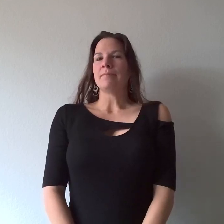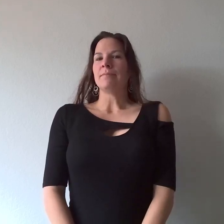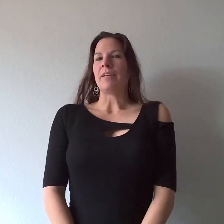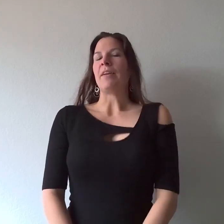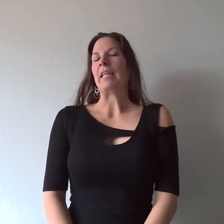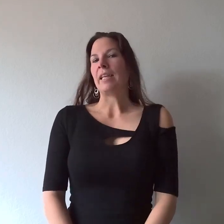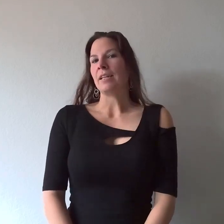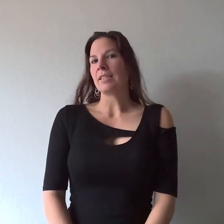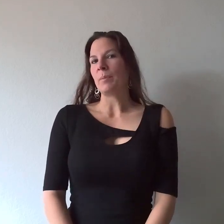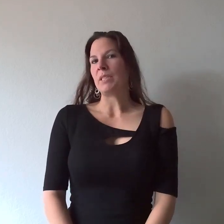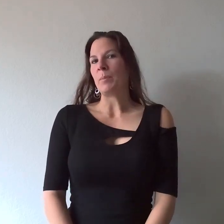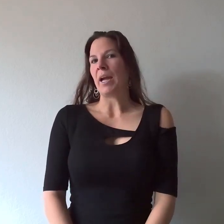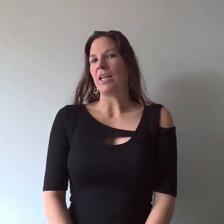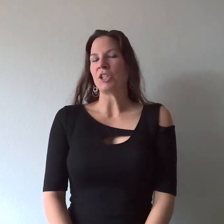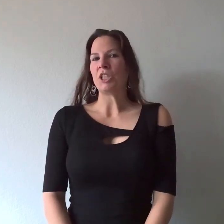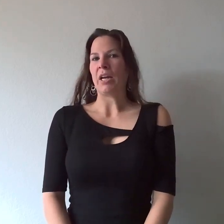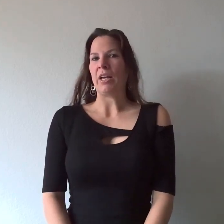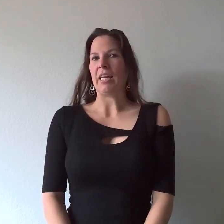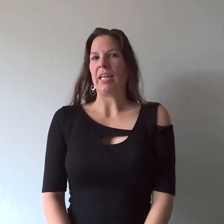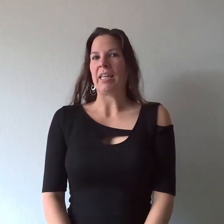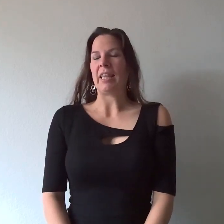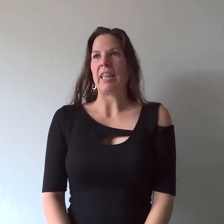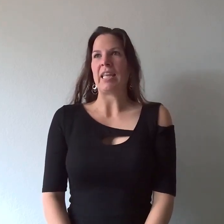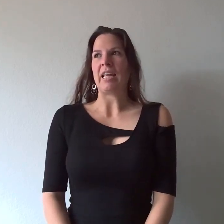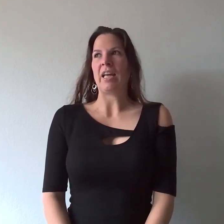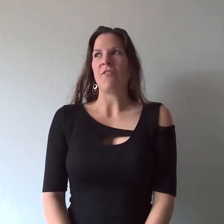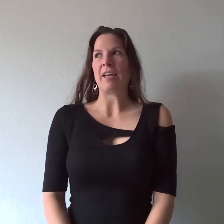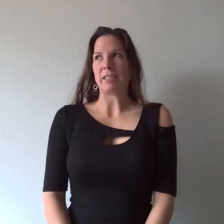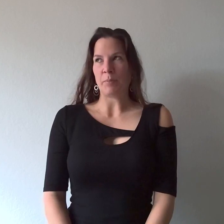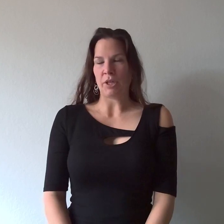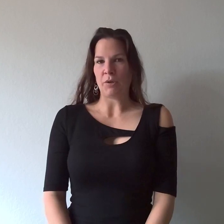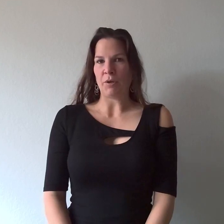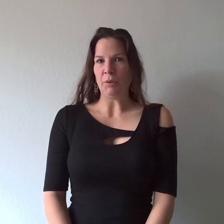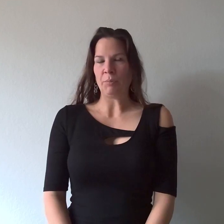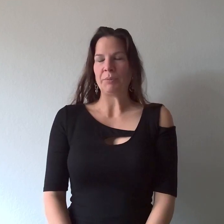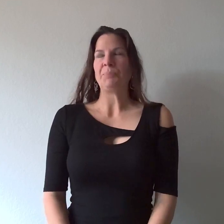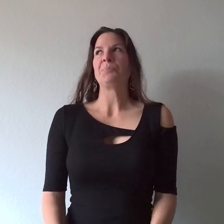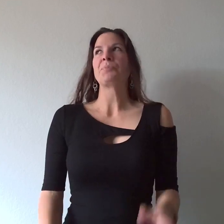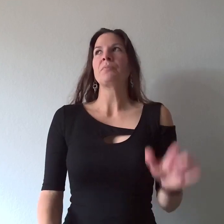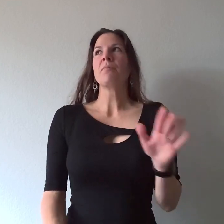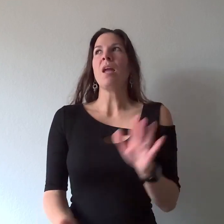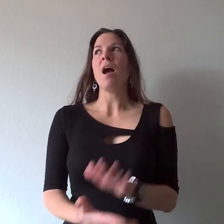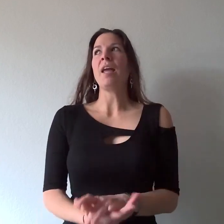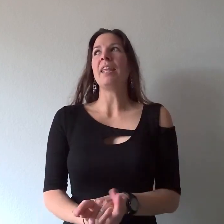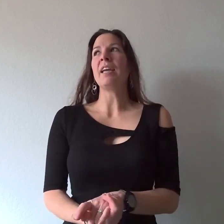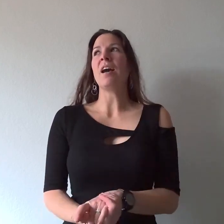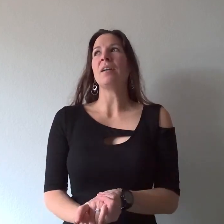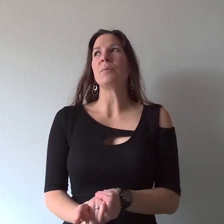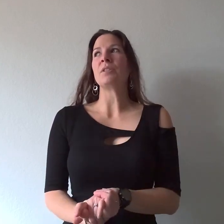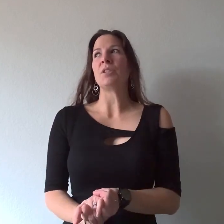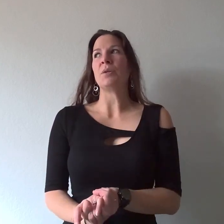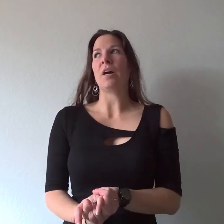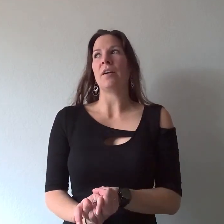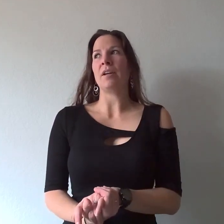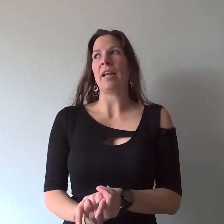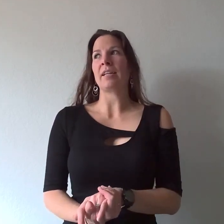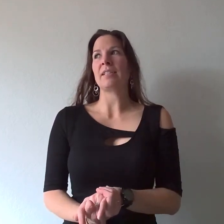if anything else comes to mind I'll share it in the Facebook group I think I will do our next